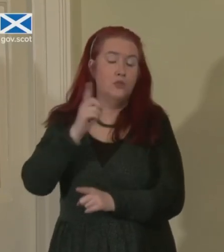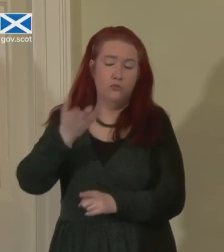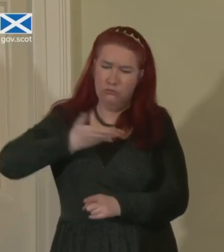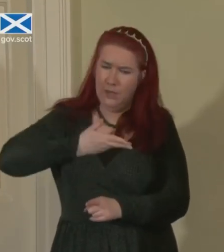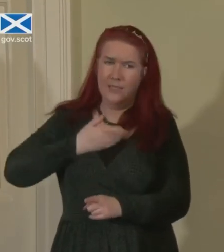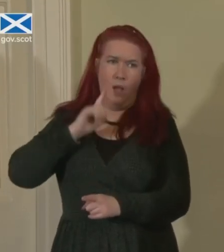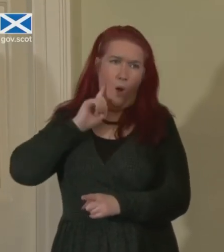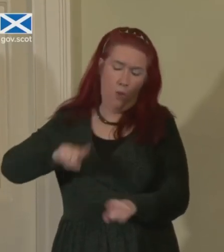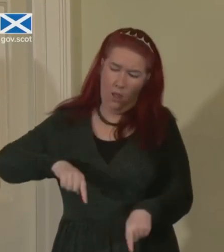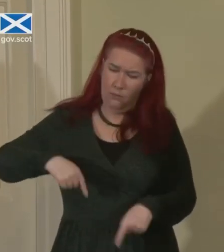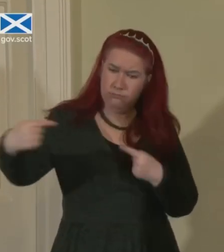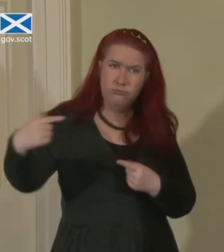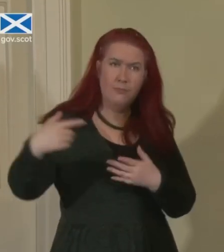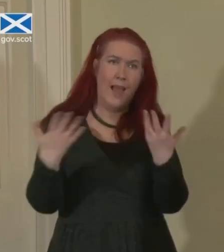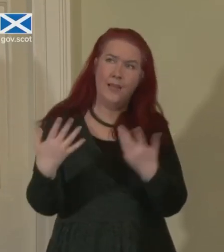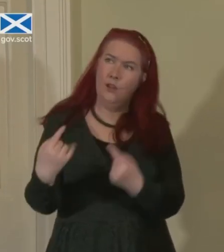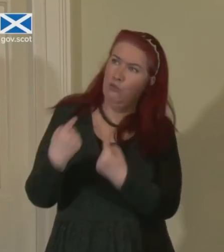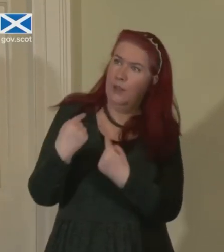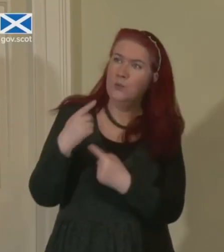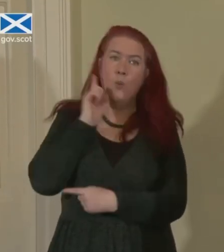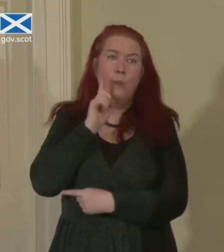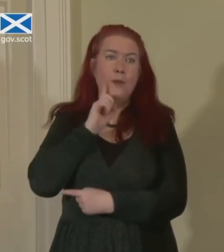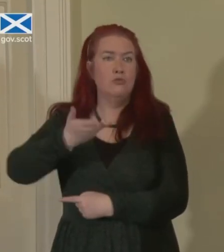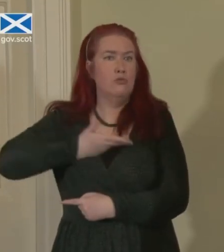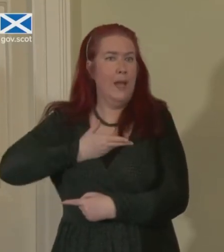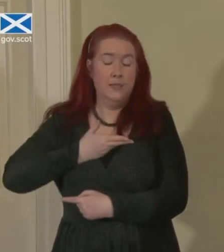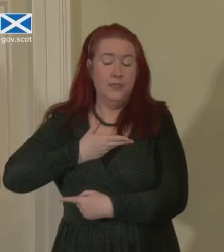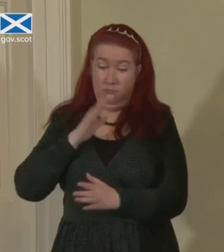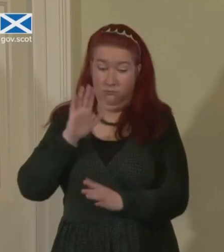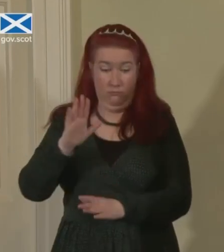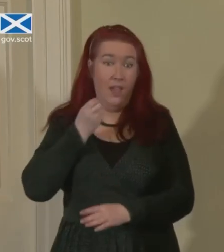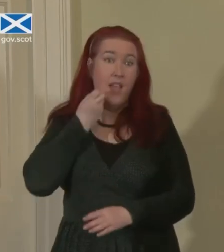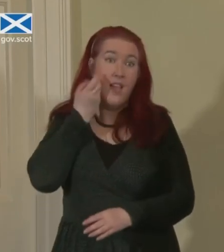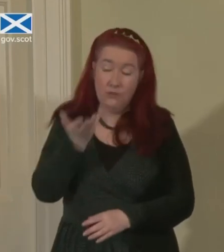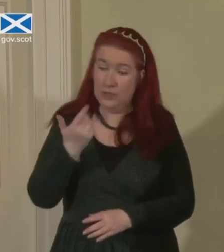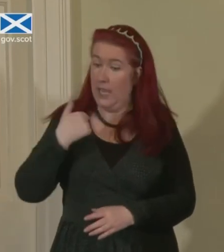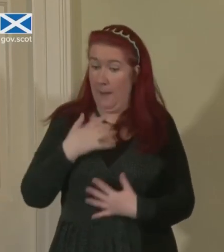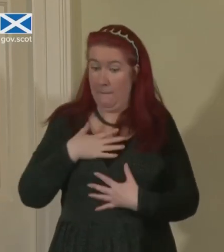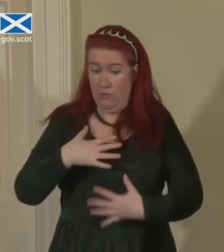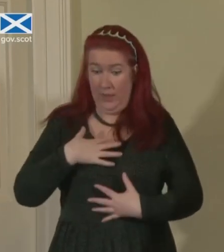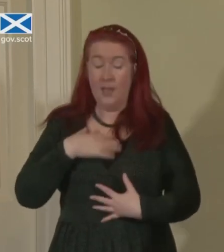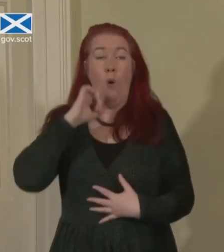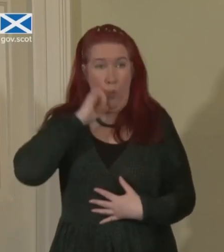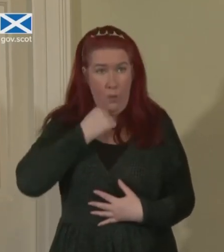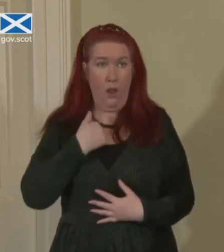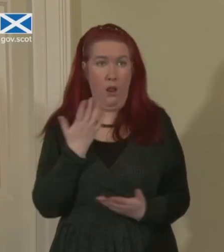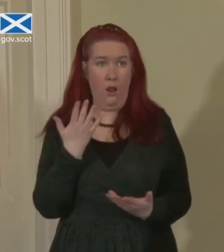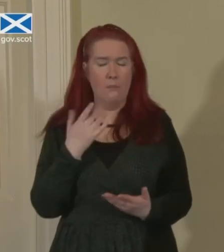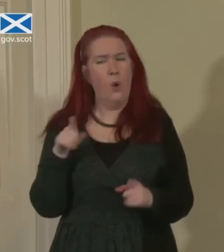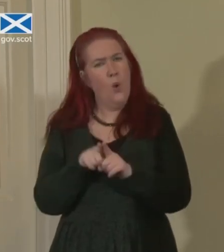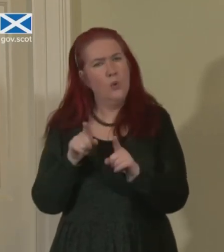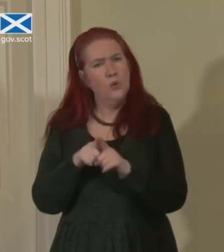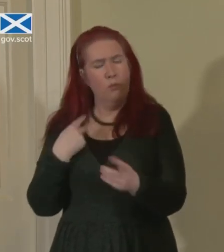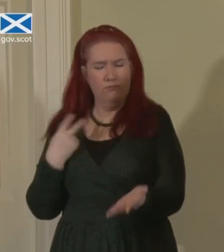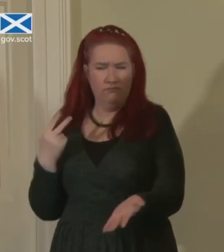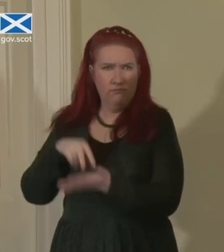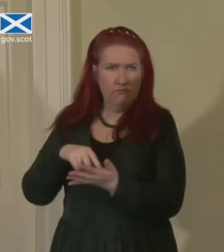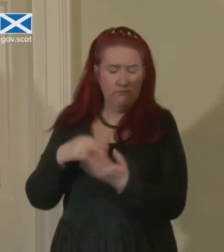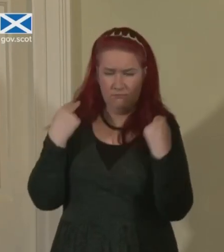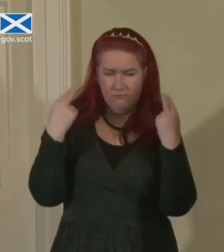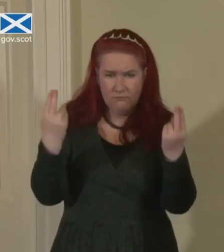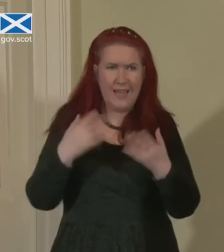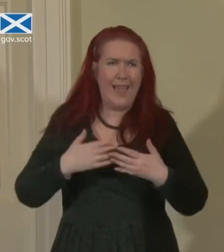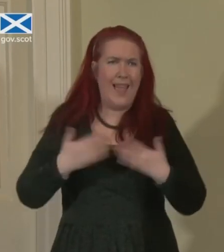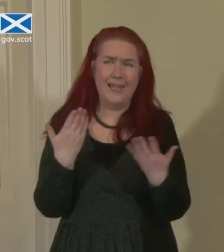threats to women's rights, every day that I have breath in my body. But I'll also stand up for any